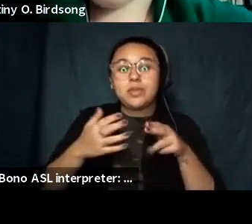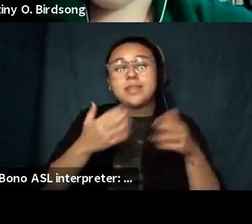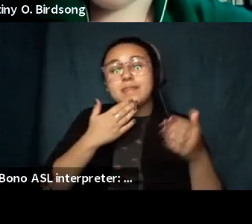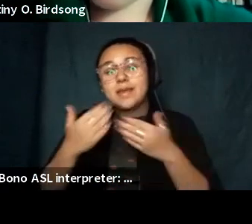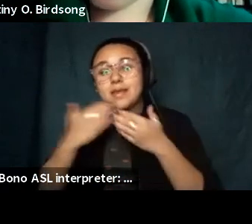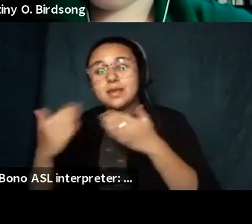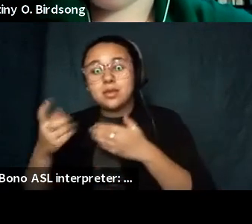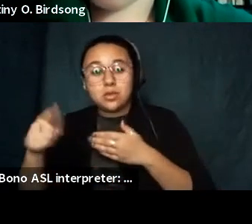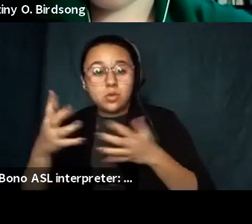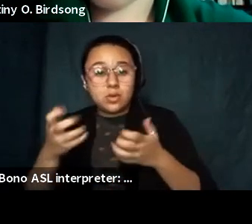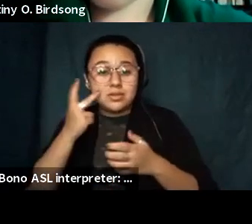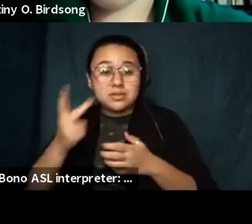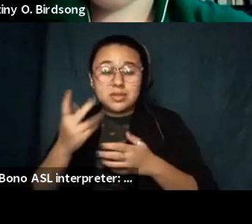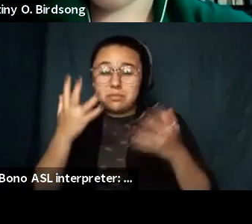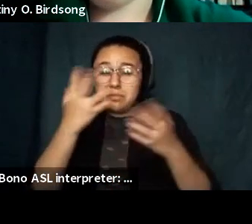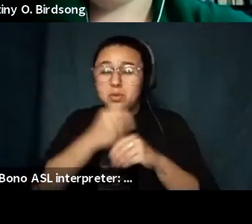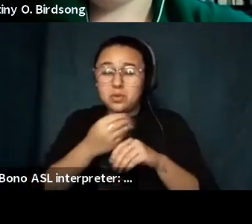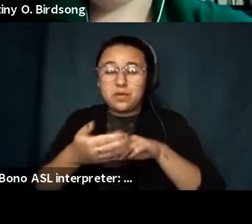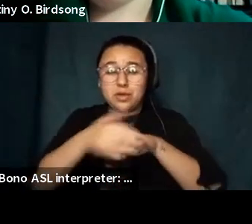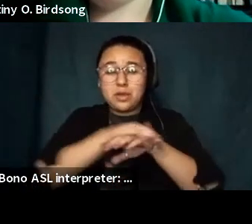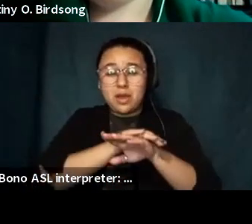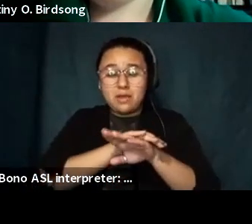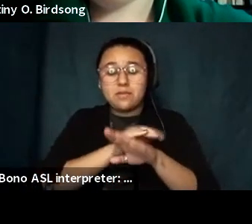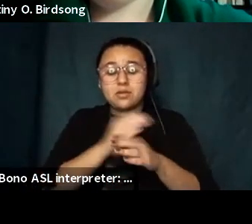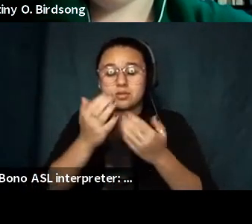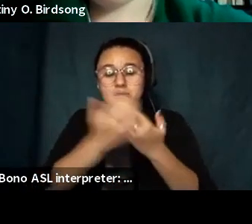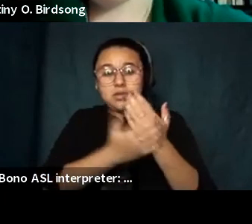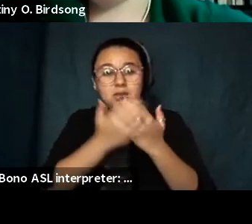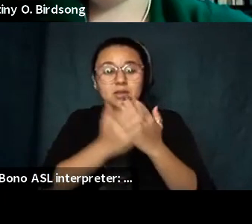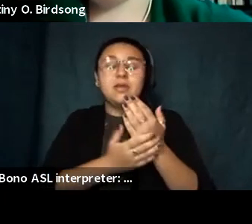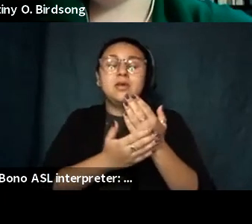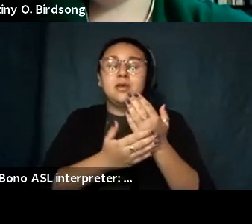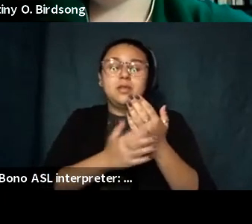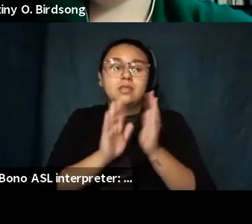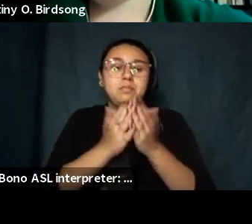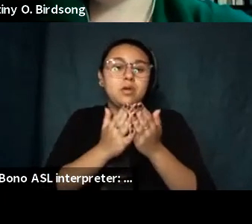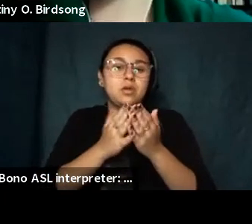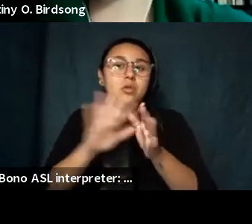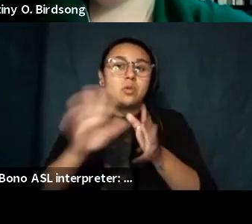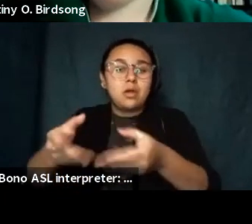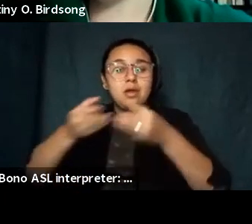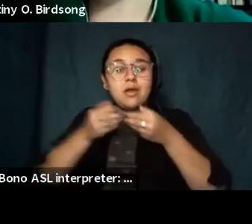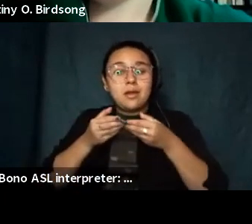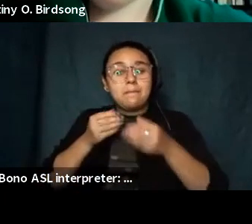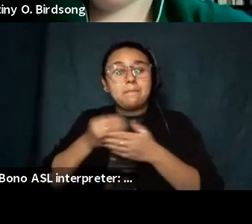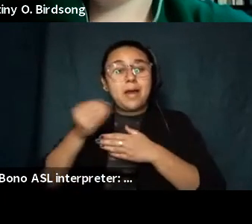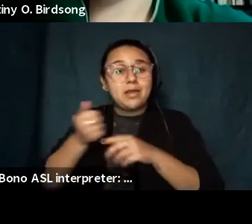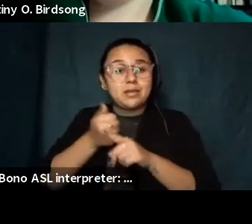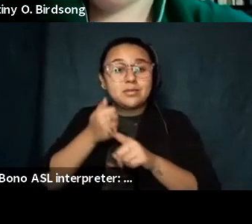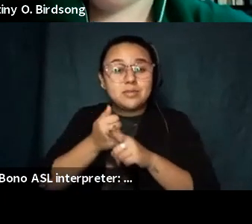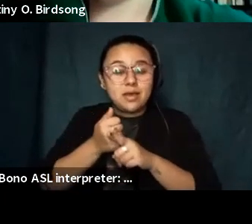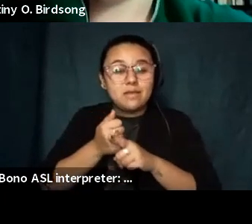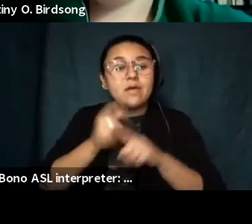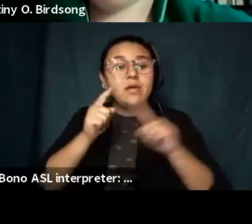like to see these beautiful covers in your own hands you can do that by going to literati and ordering the books